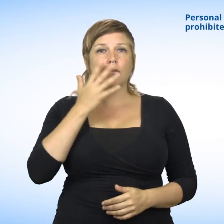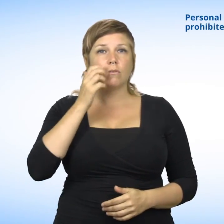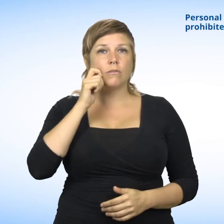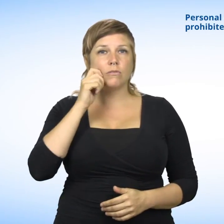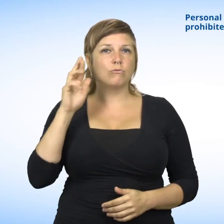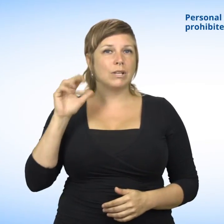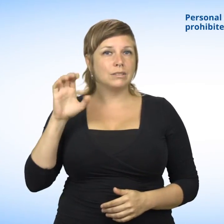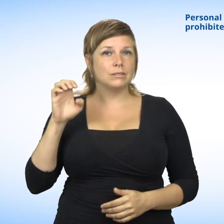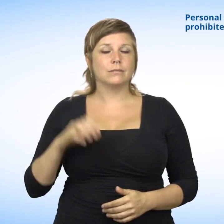Race or color